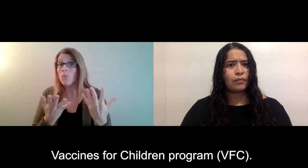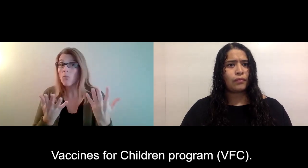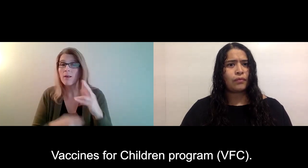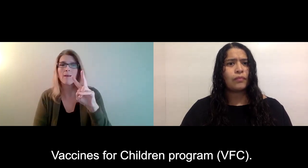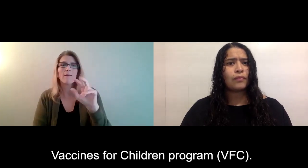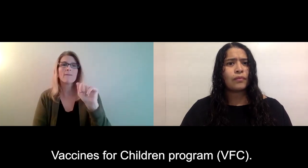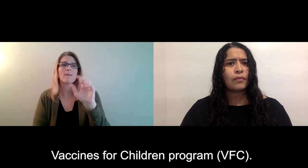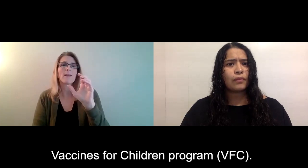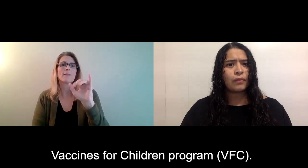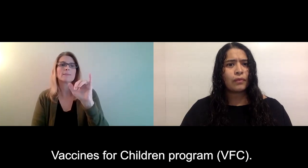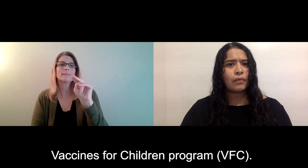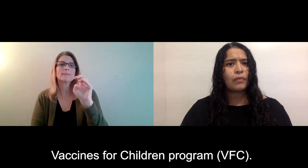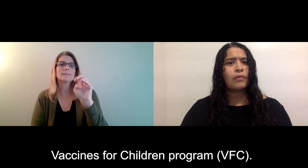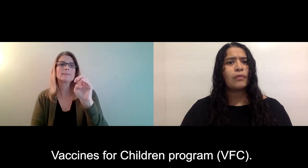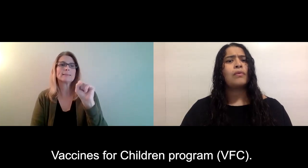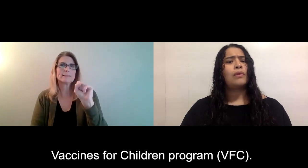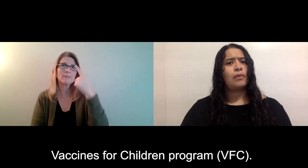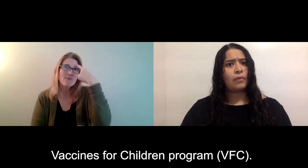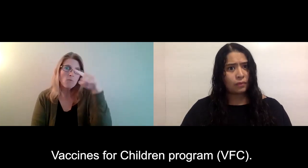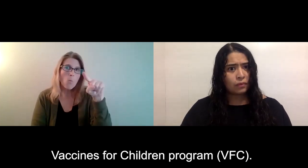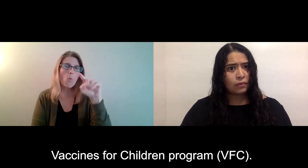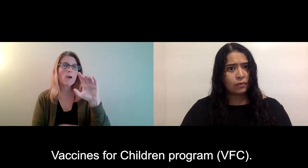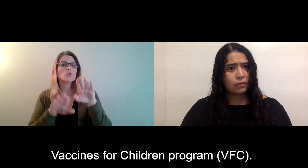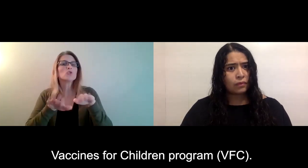the Vaccines for Children program.